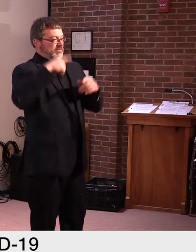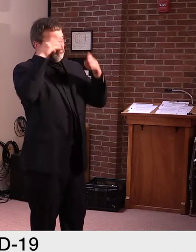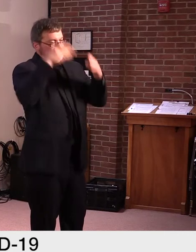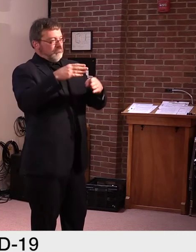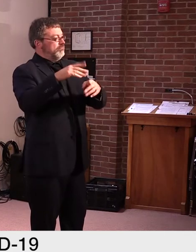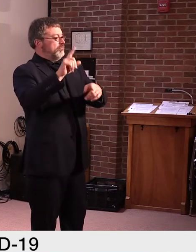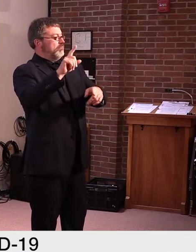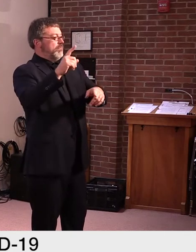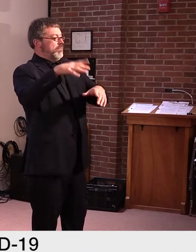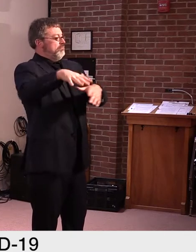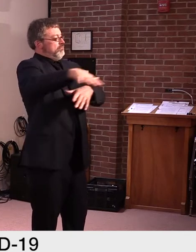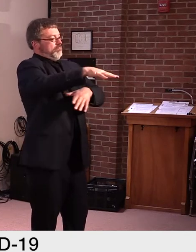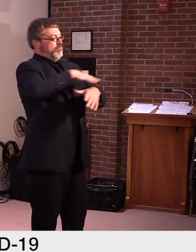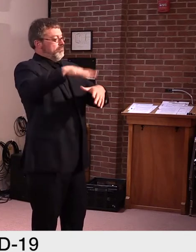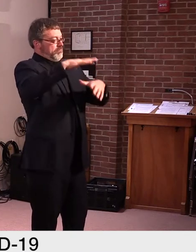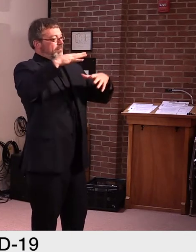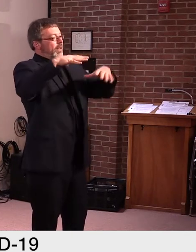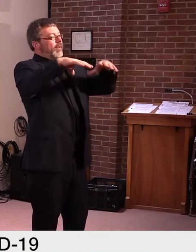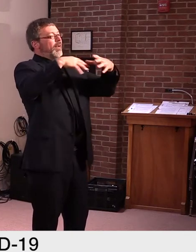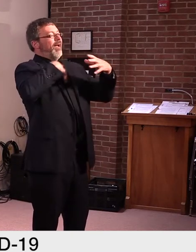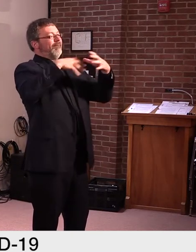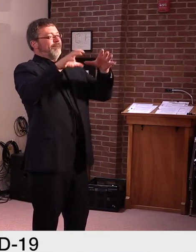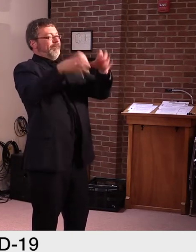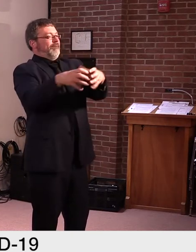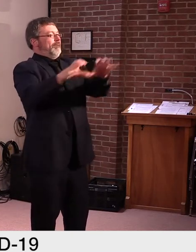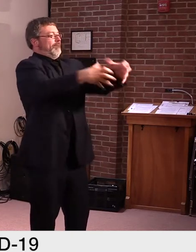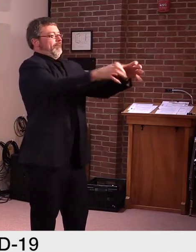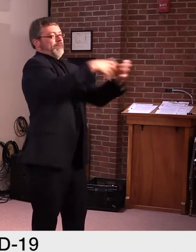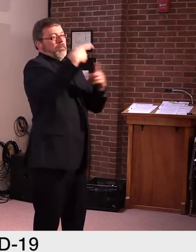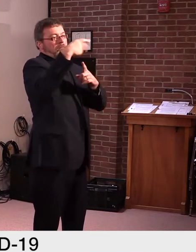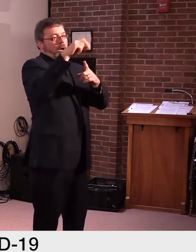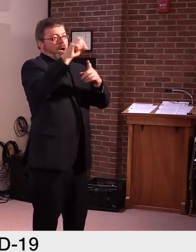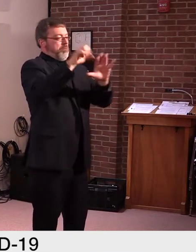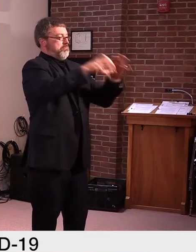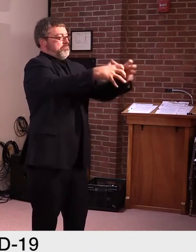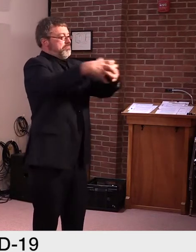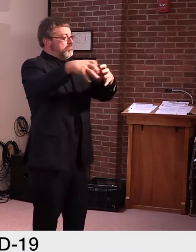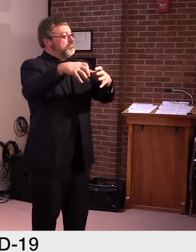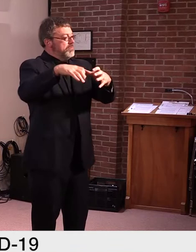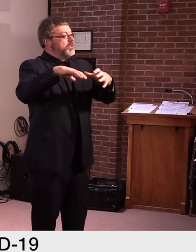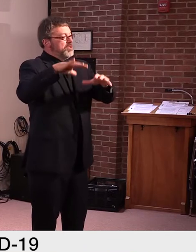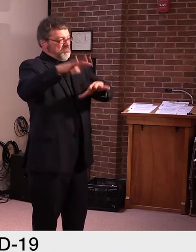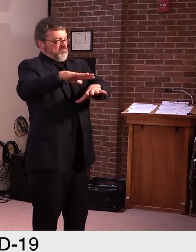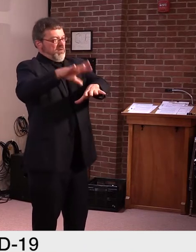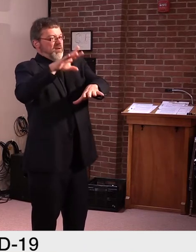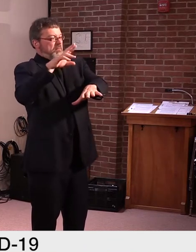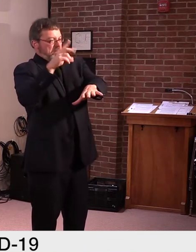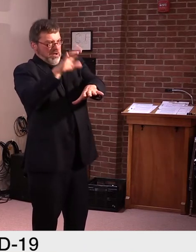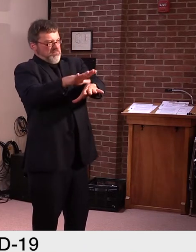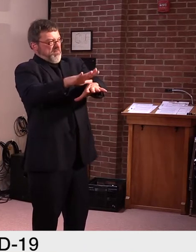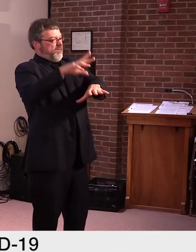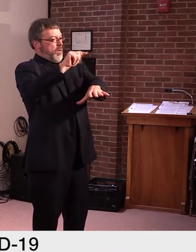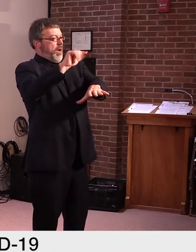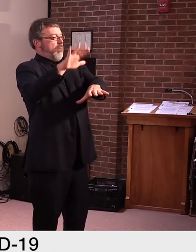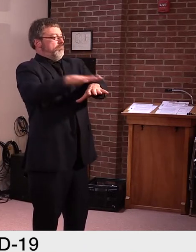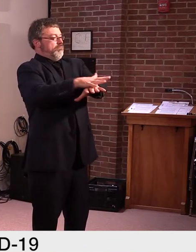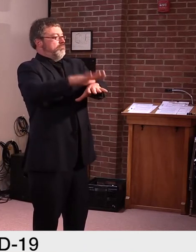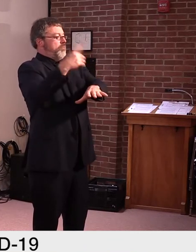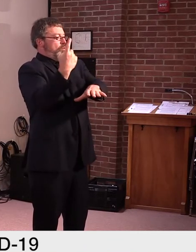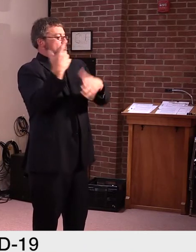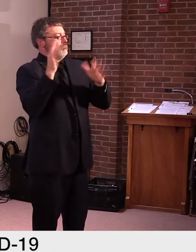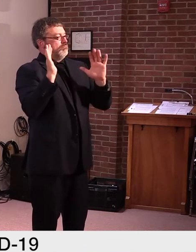We just got to make sure that, um, those, those pods are, are kept clean